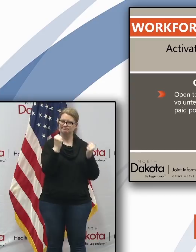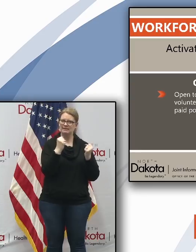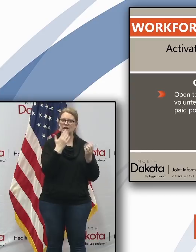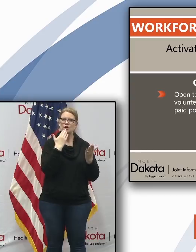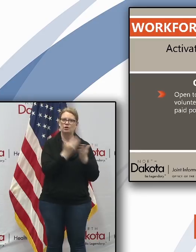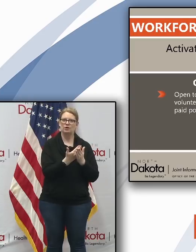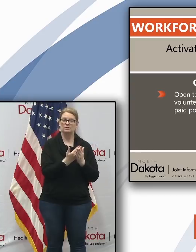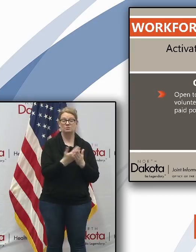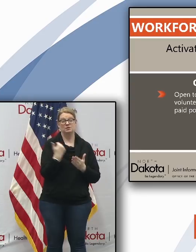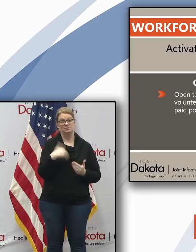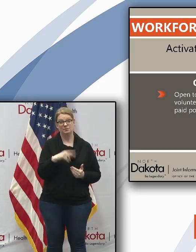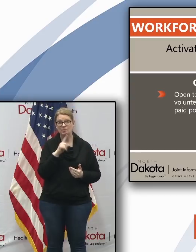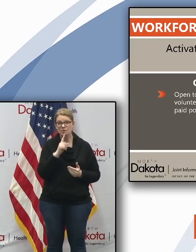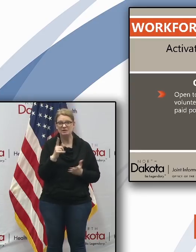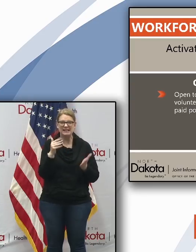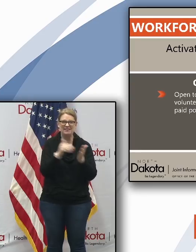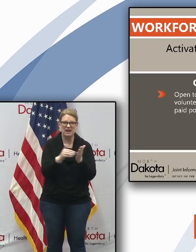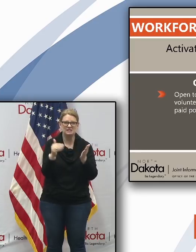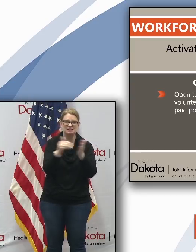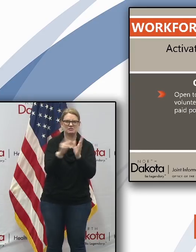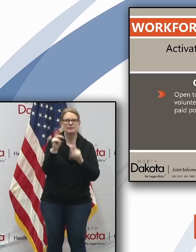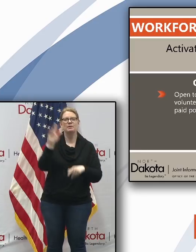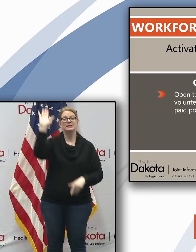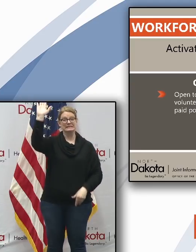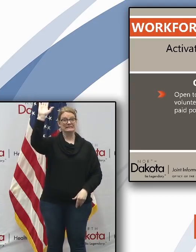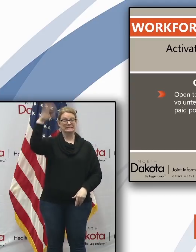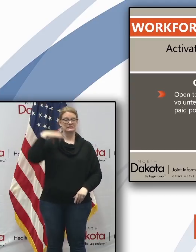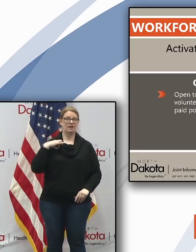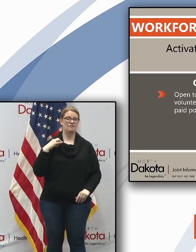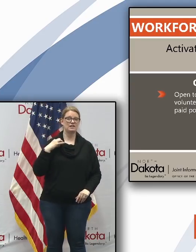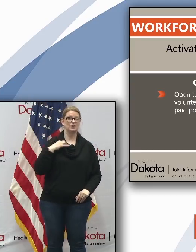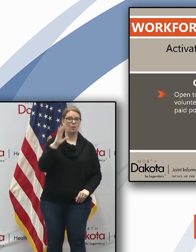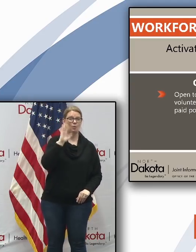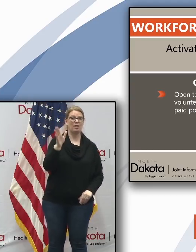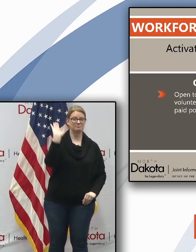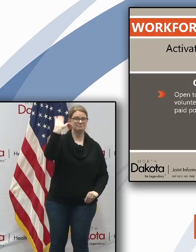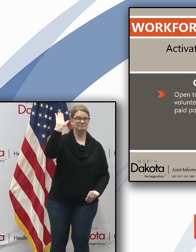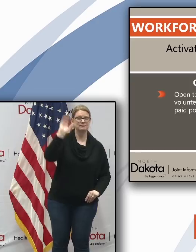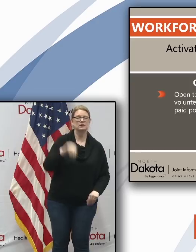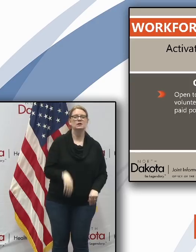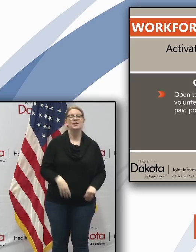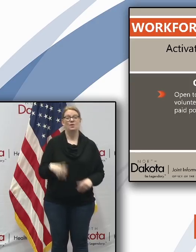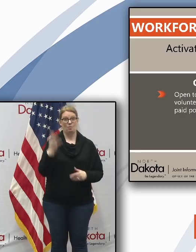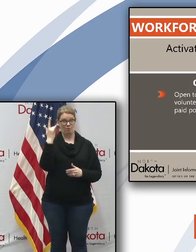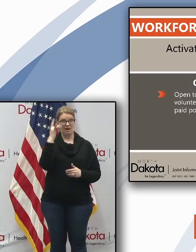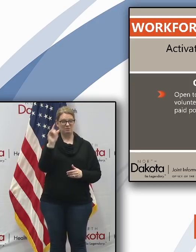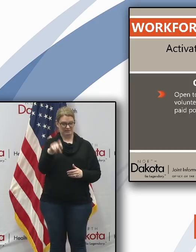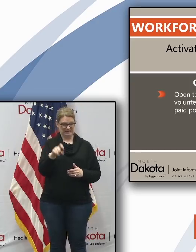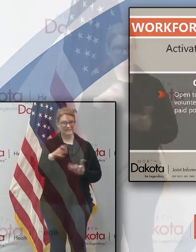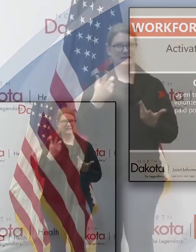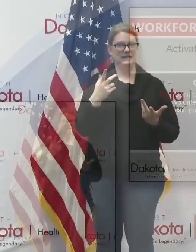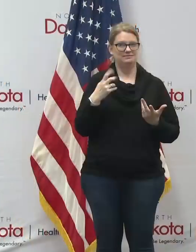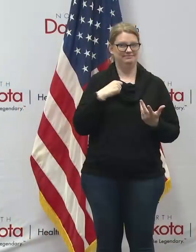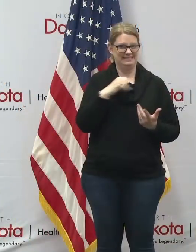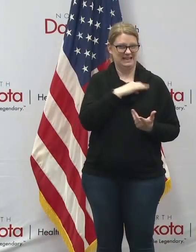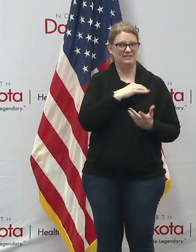love to see thousands of people raise their hand because we may need that kind of staffing to help us get through the peak